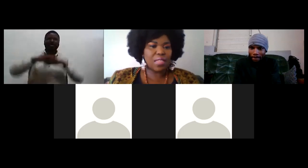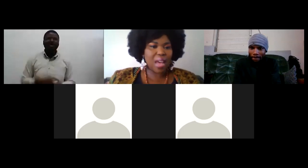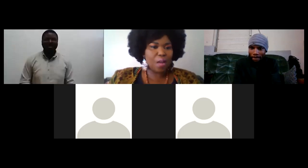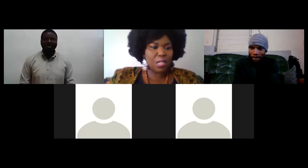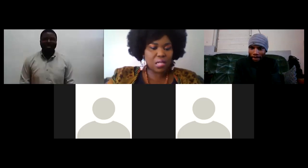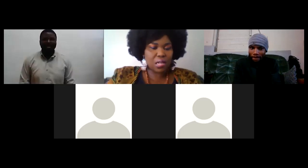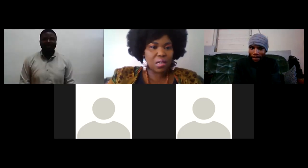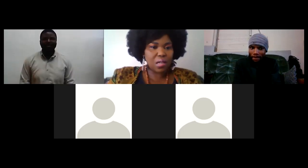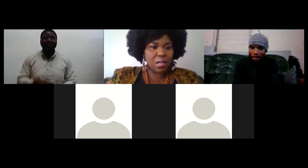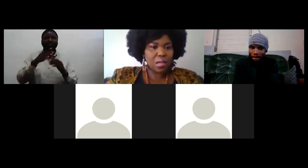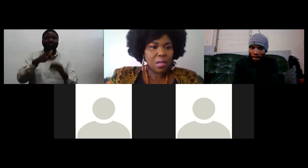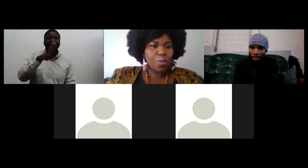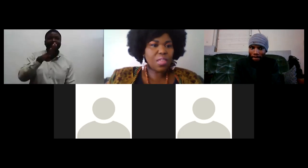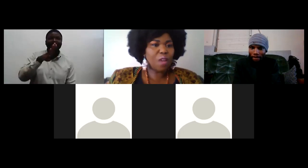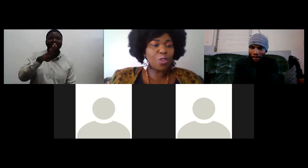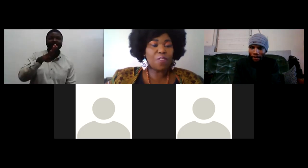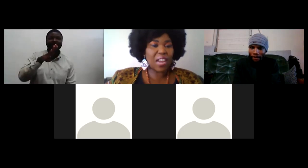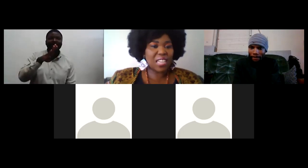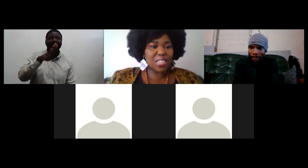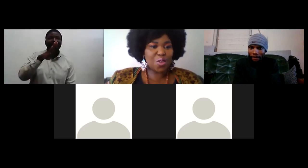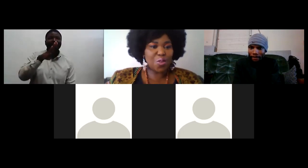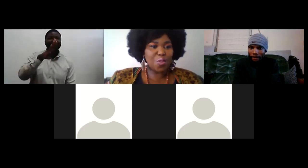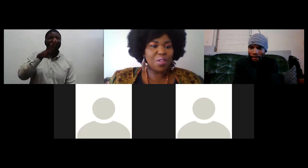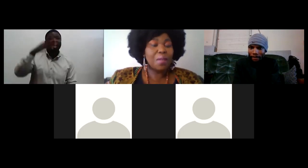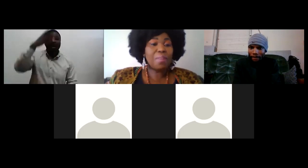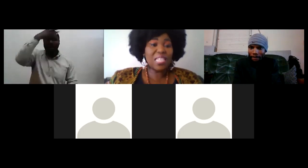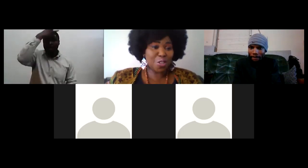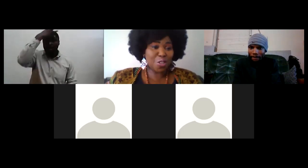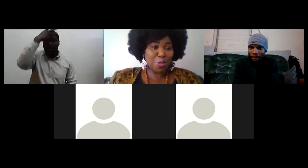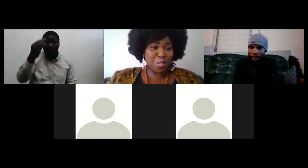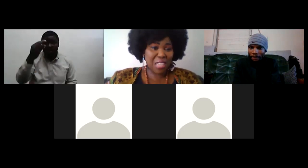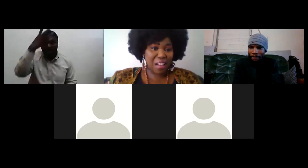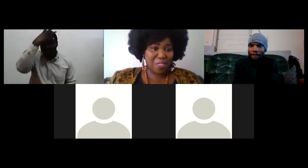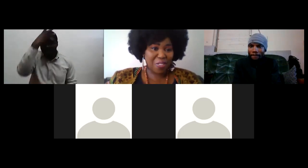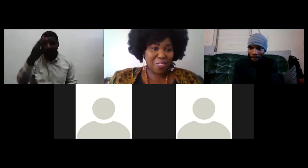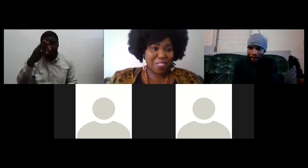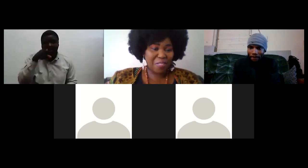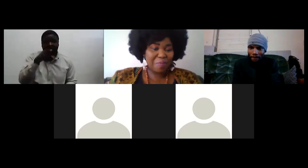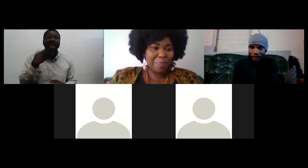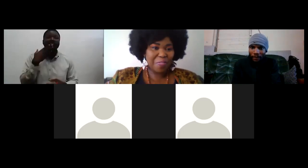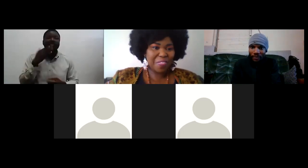without without overriding you please introduce yourself